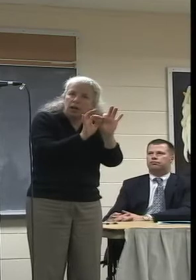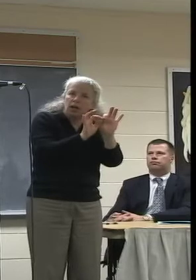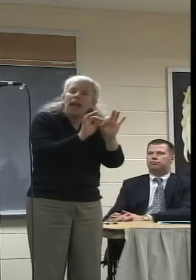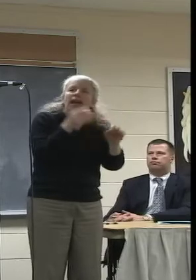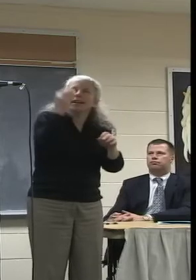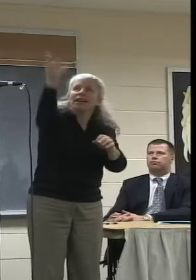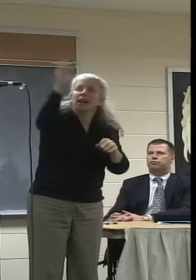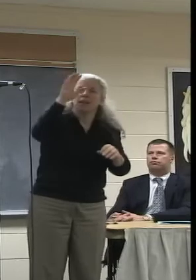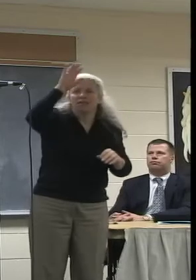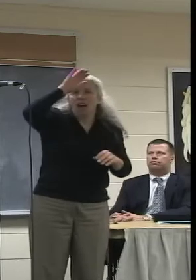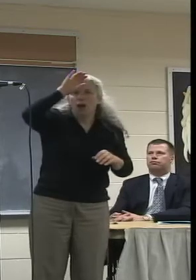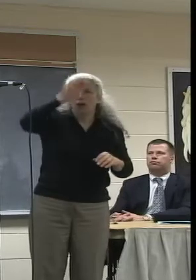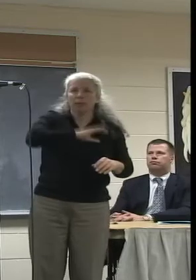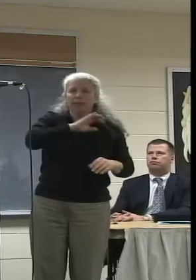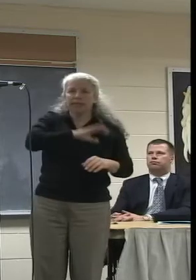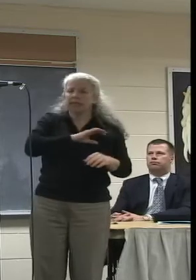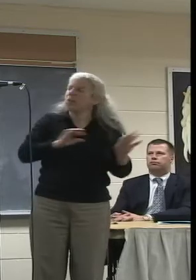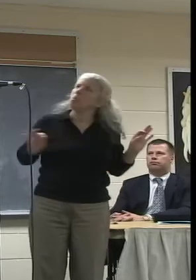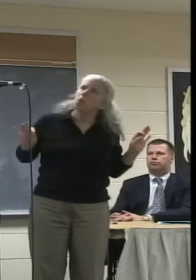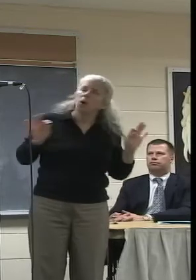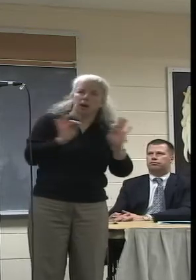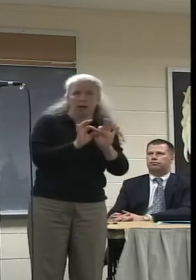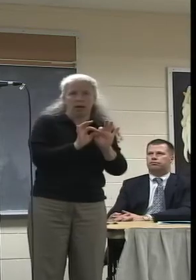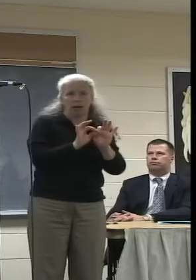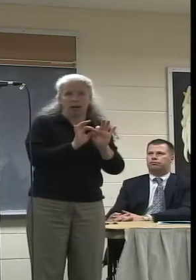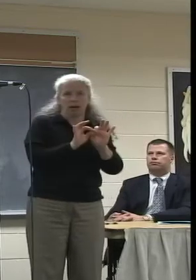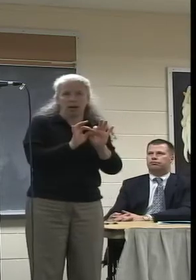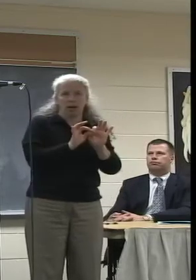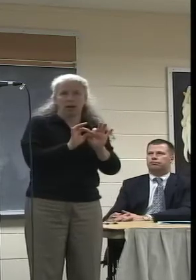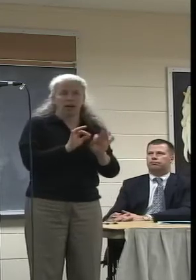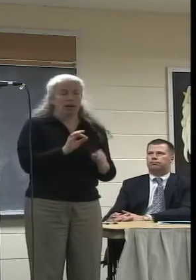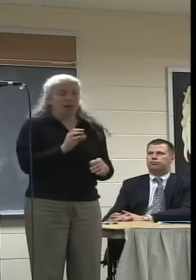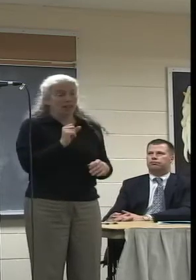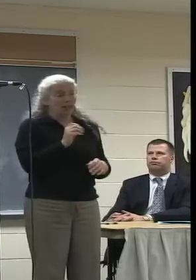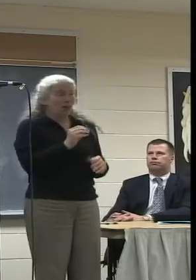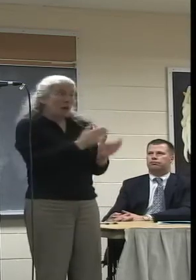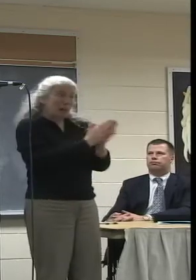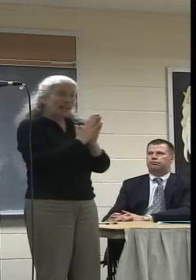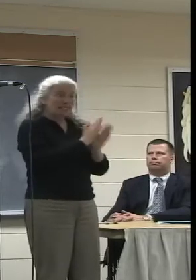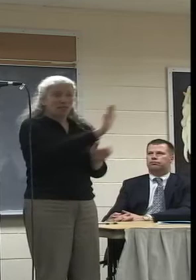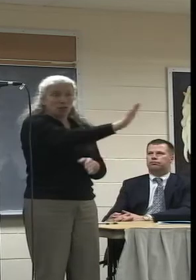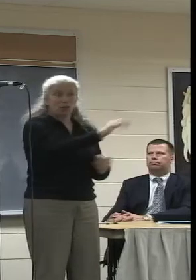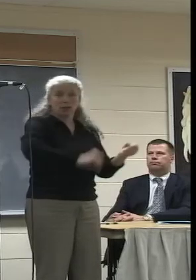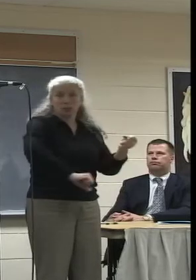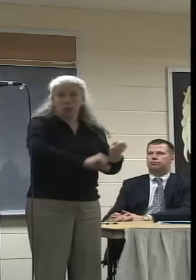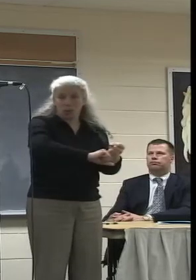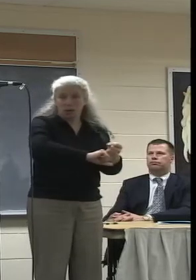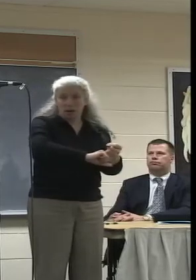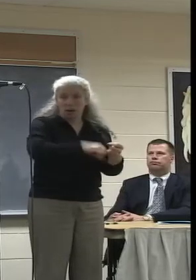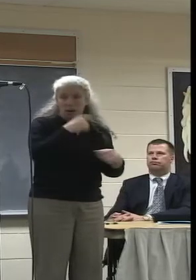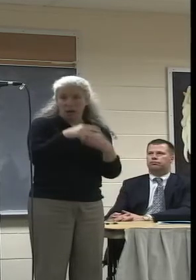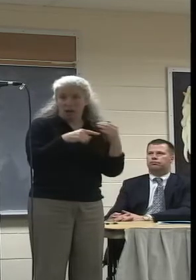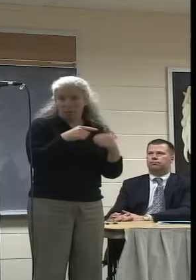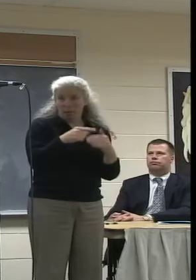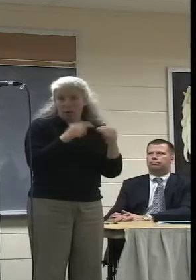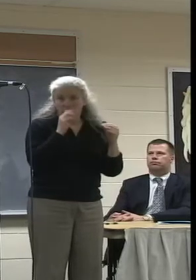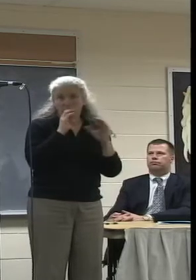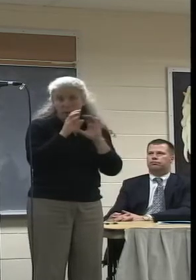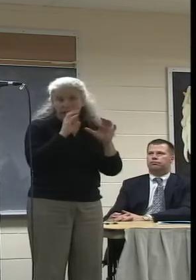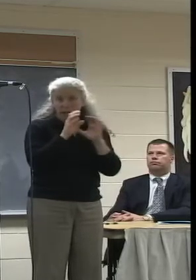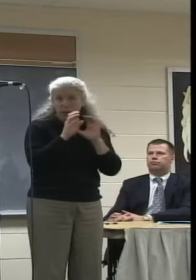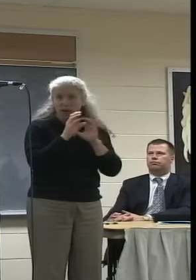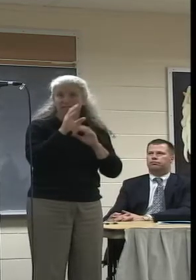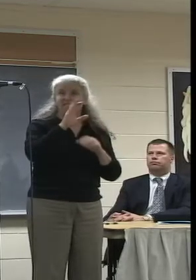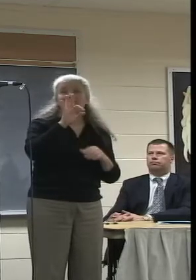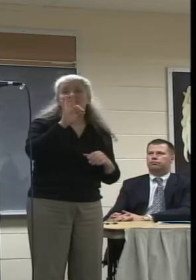it doesn't get any more important than that. So, I ask for your support in that area for the